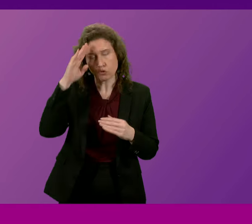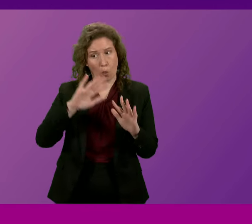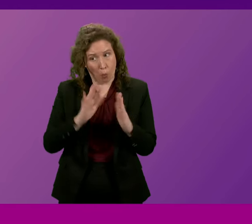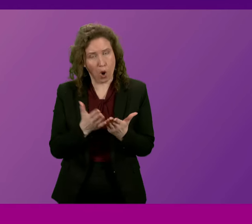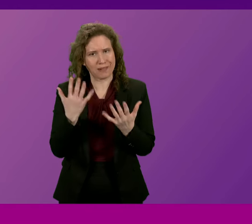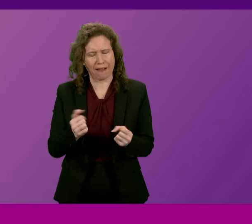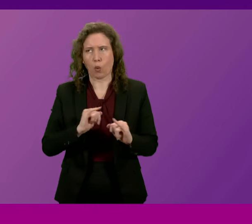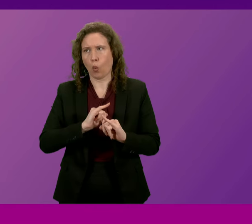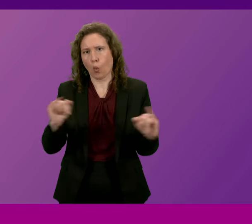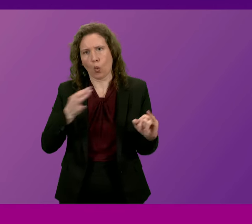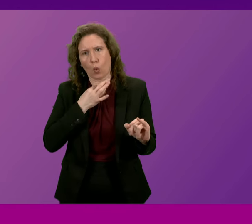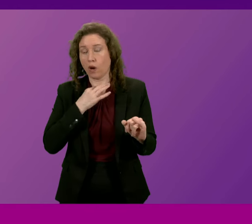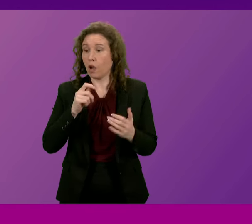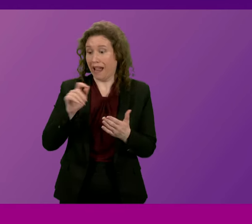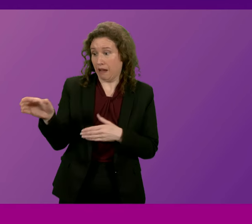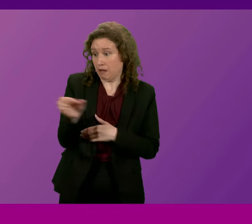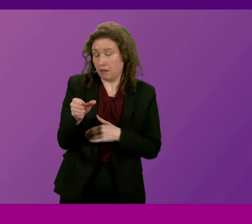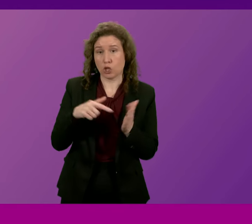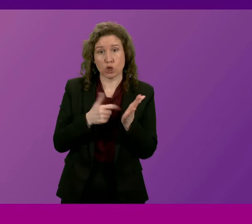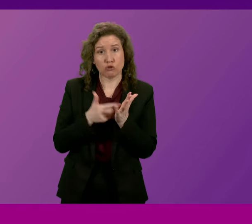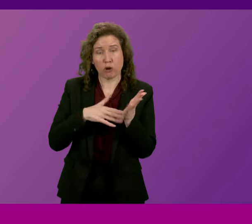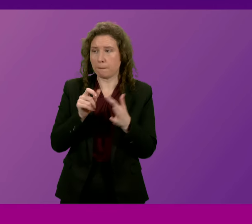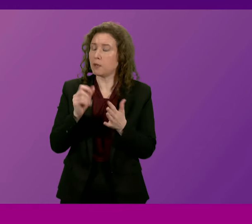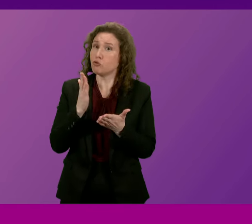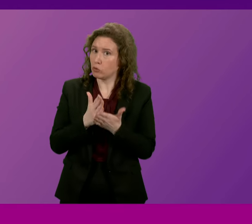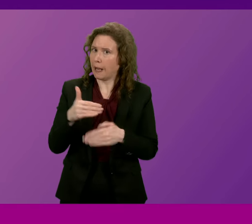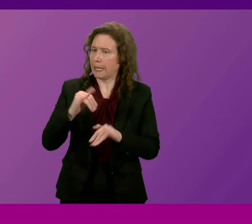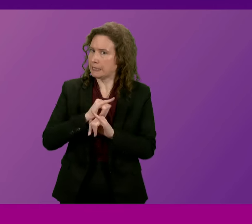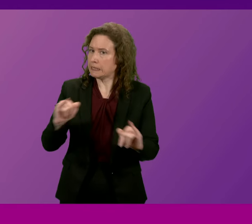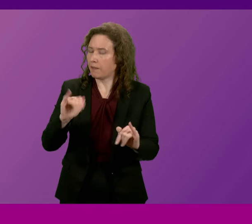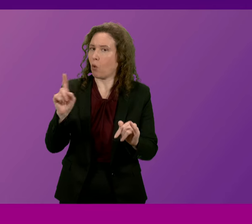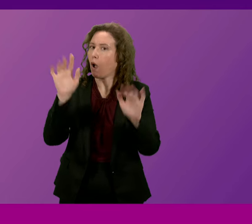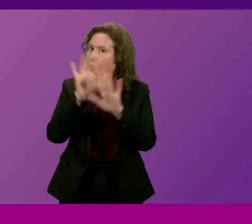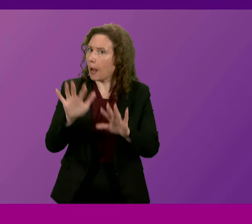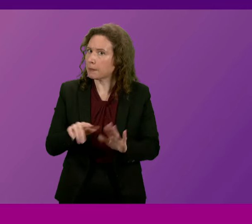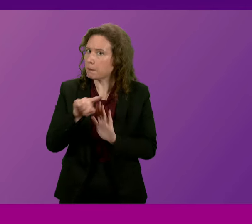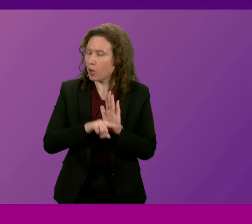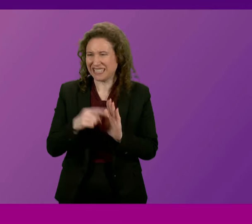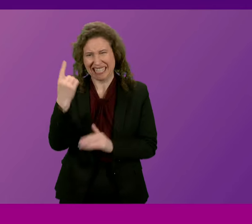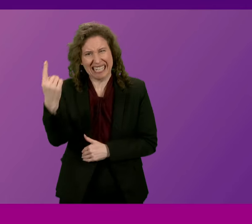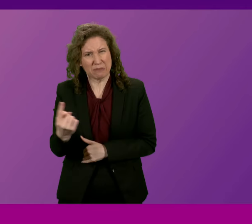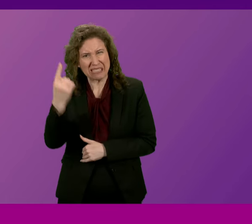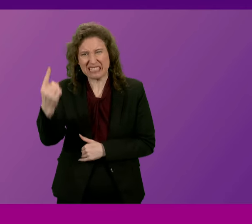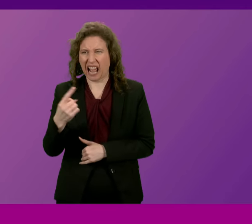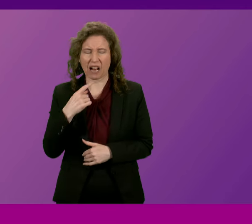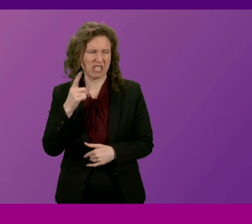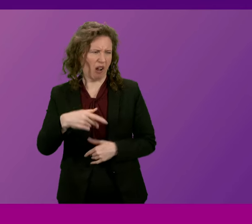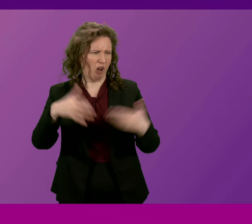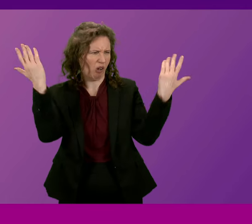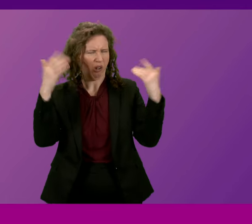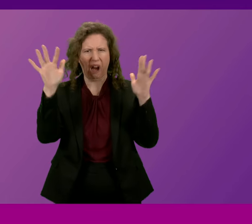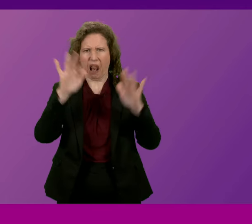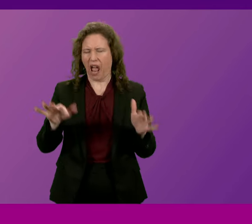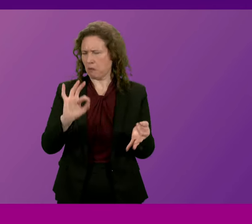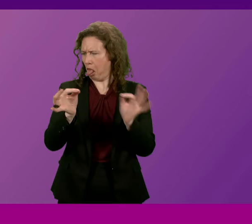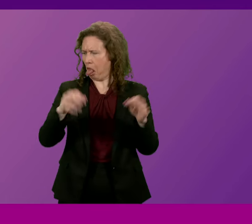The re-election of Trump is particularly dangerous for climate policy. This is someone who has peddled climate conspiracy theories